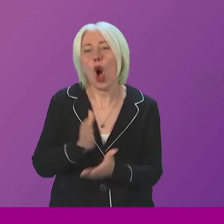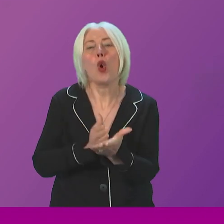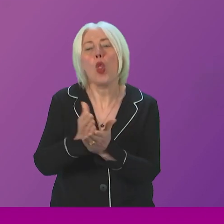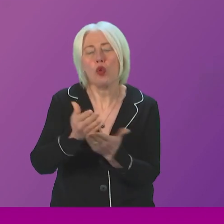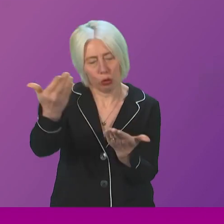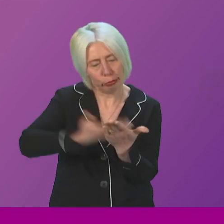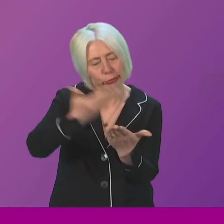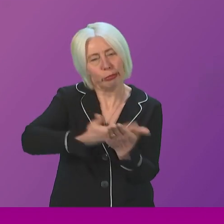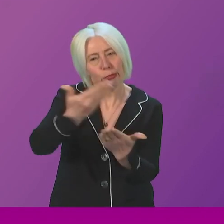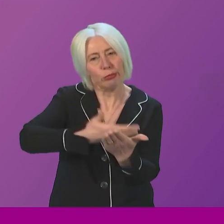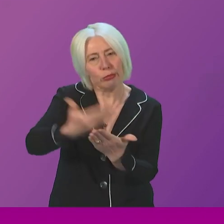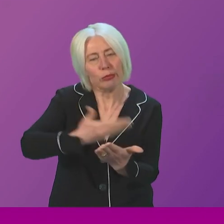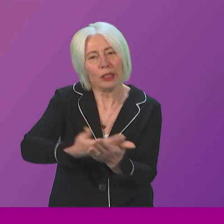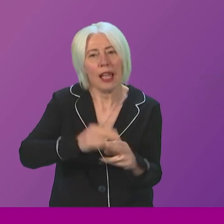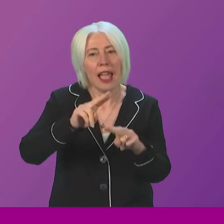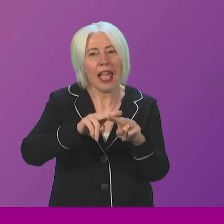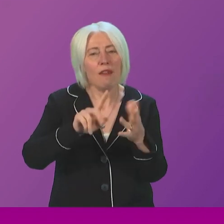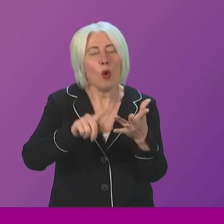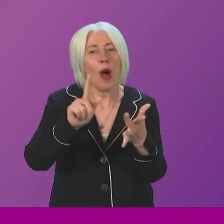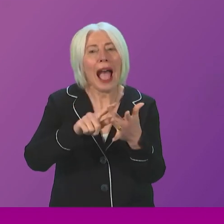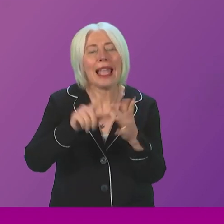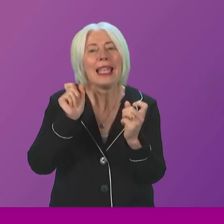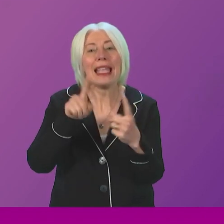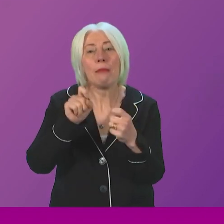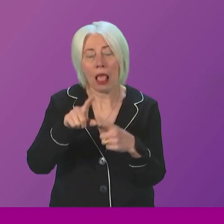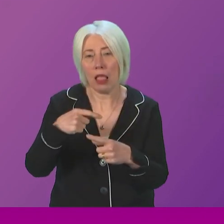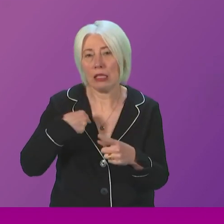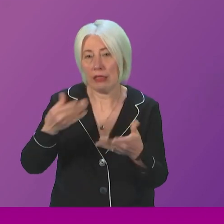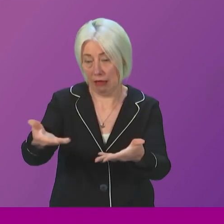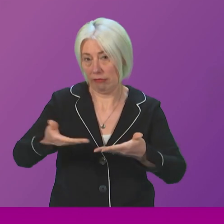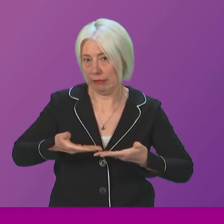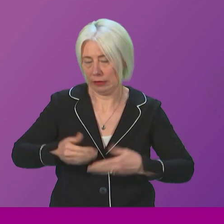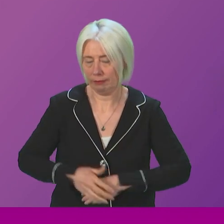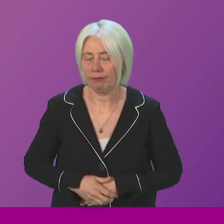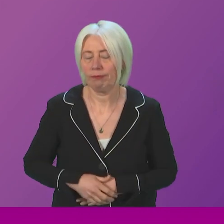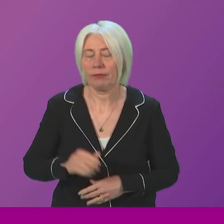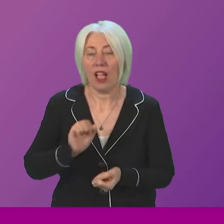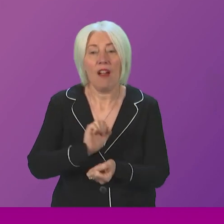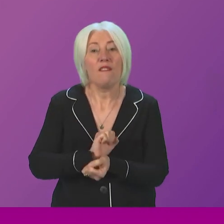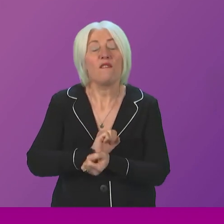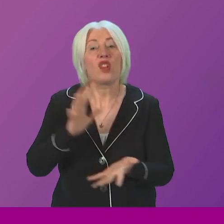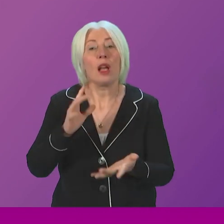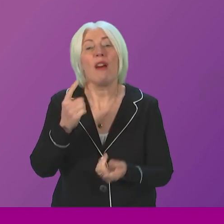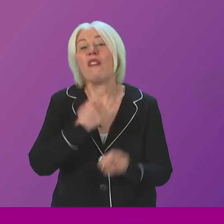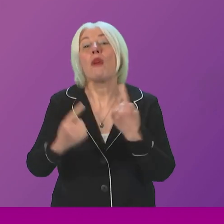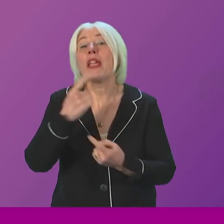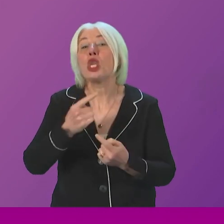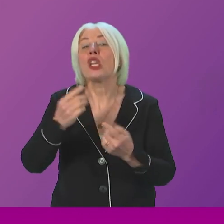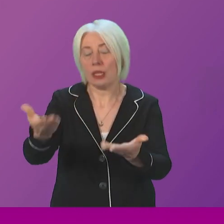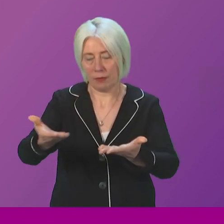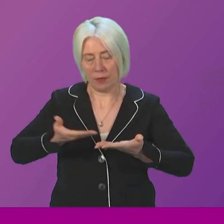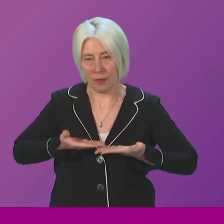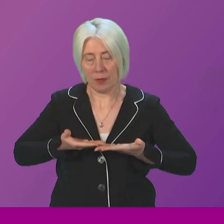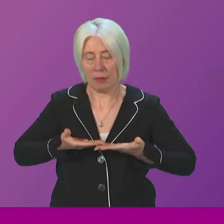pages and pages of FOI emails that we have seen. A Freedom of Information Response makes it